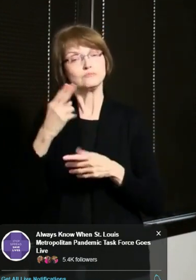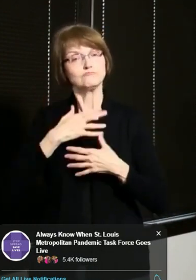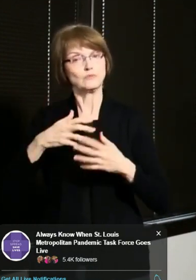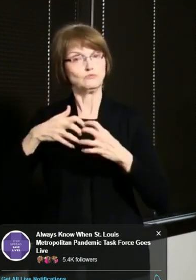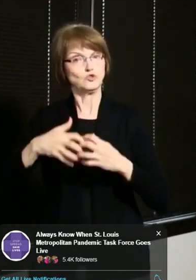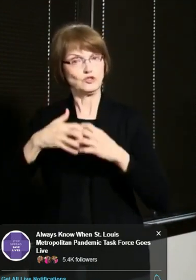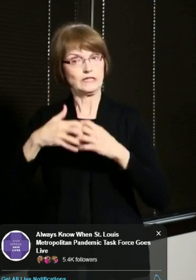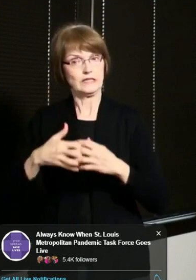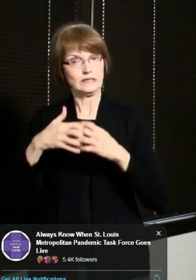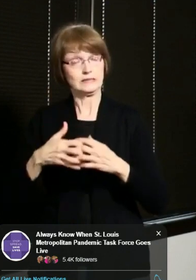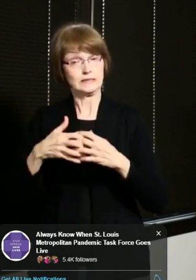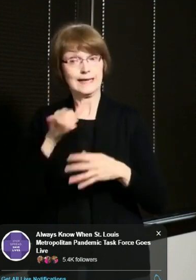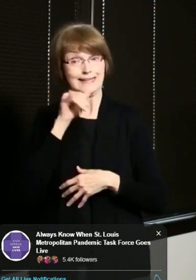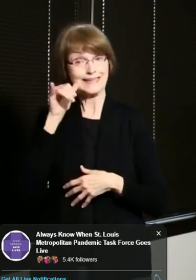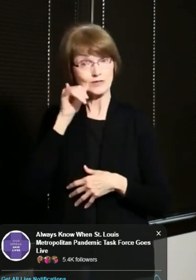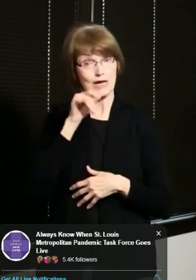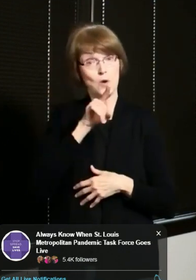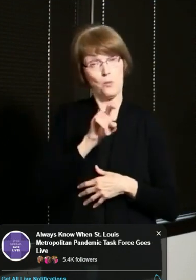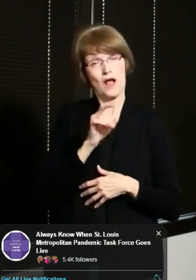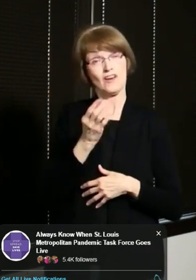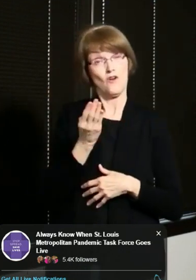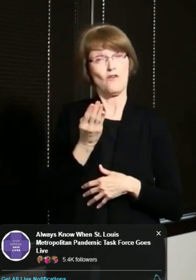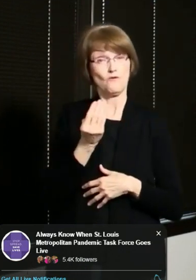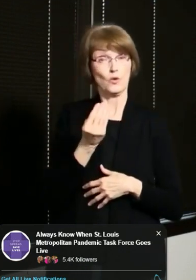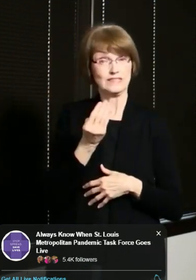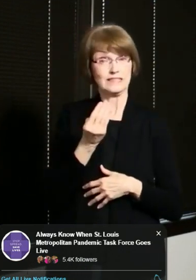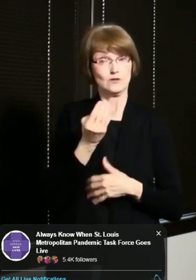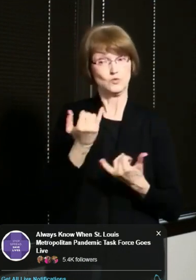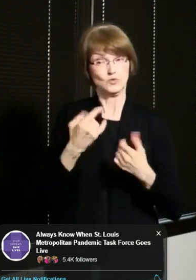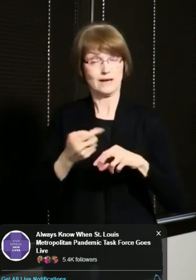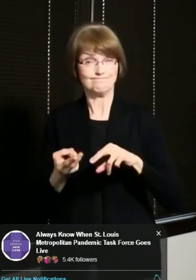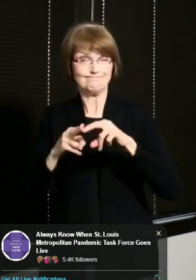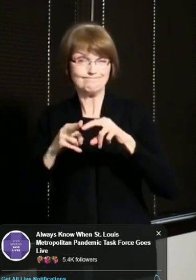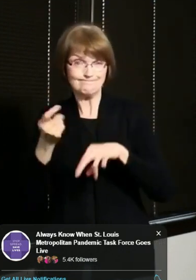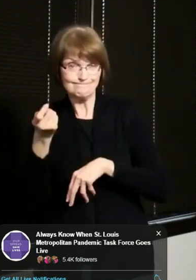is slightly up from 114 from yesterday.